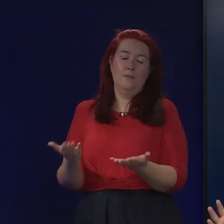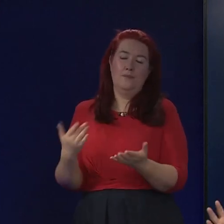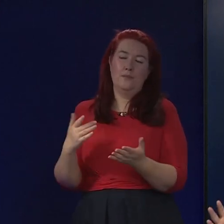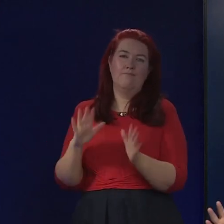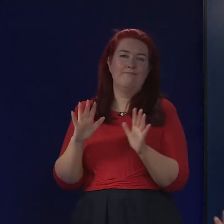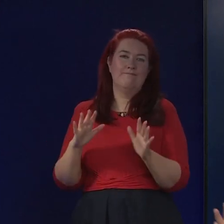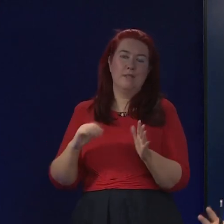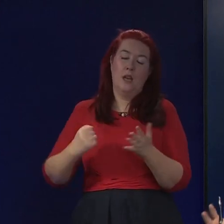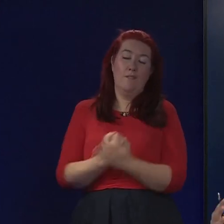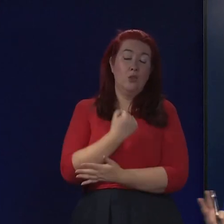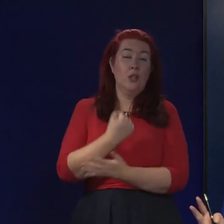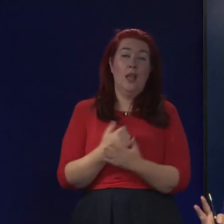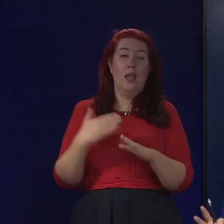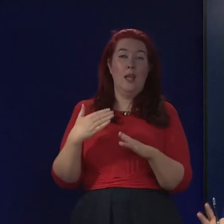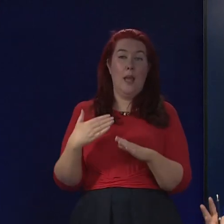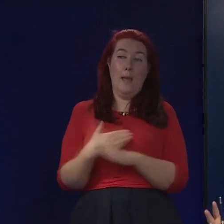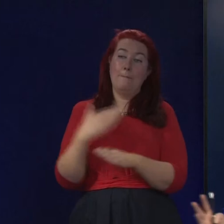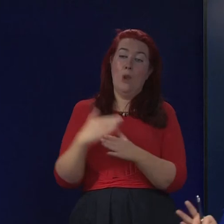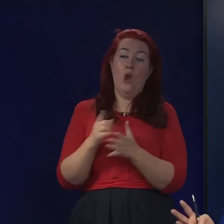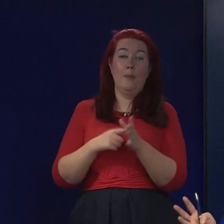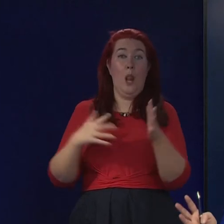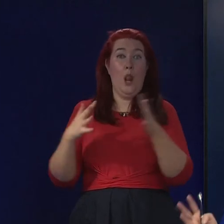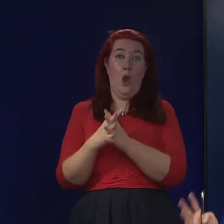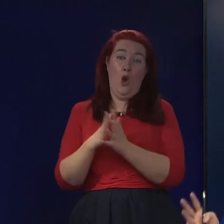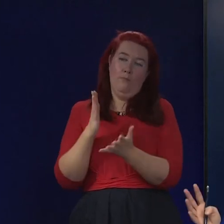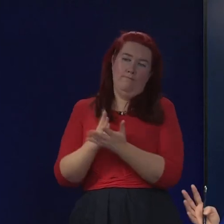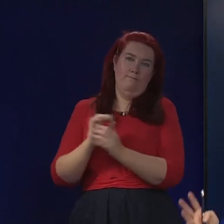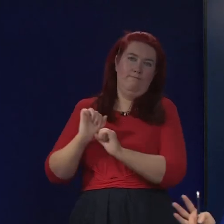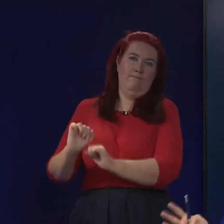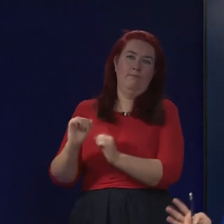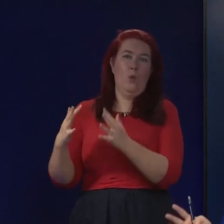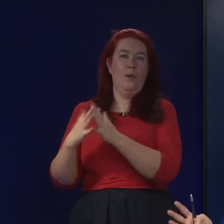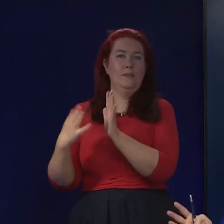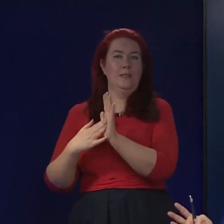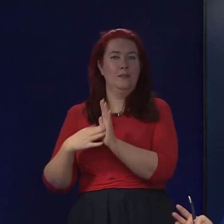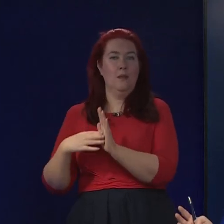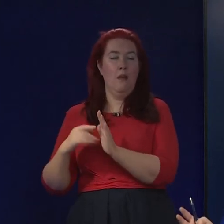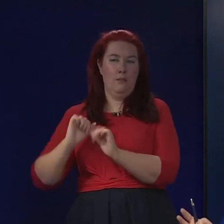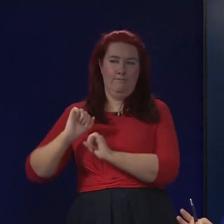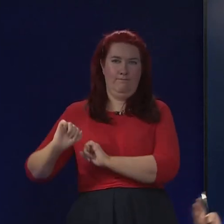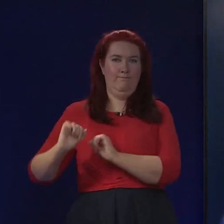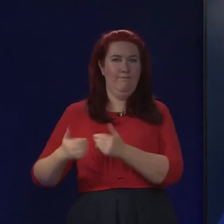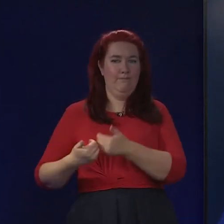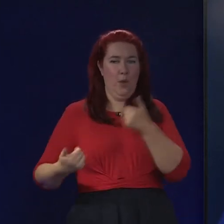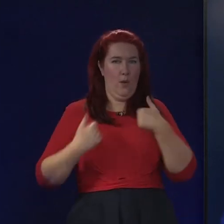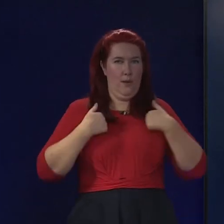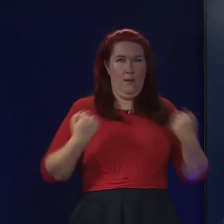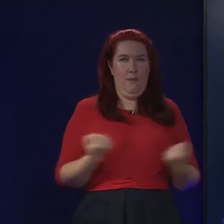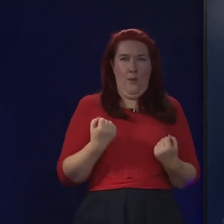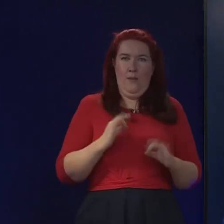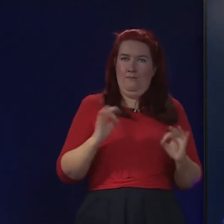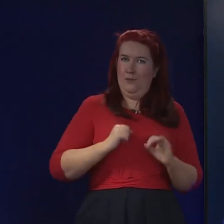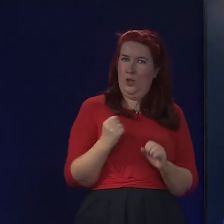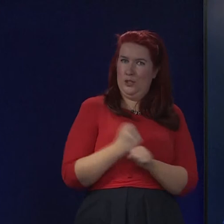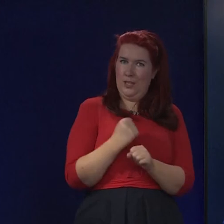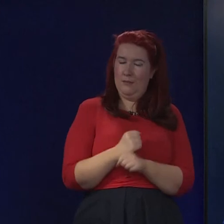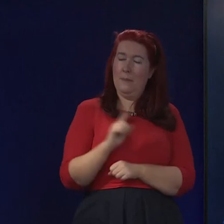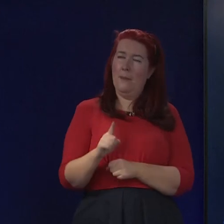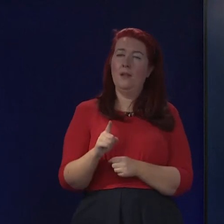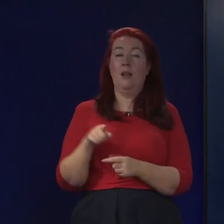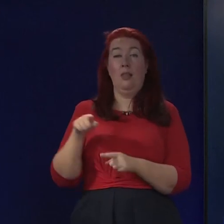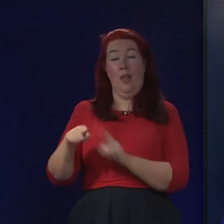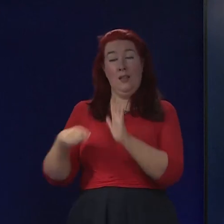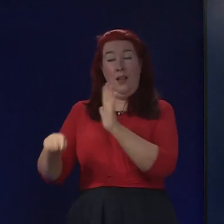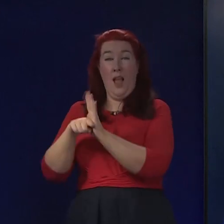reserved, unfortunately, and I regrettably accept that that right now is the reality. But the implementation of legislation like